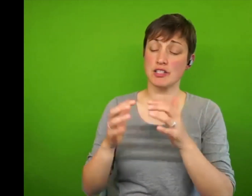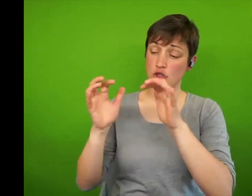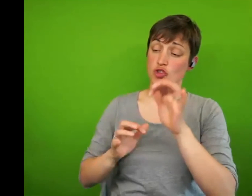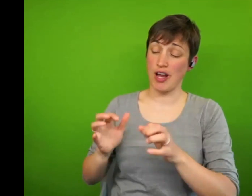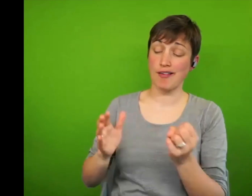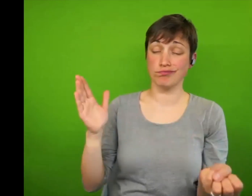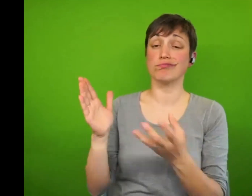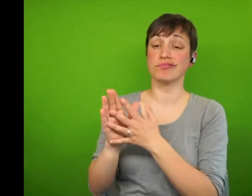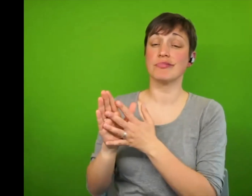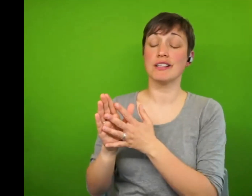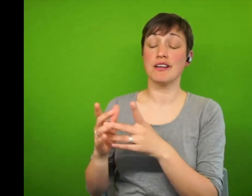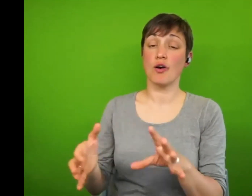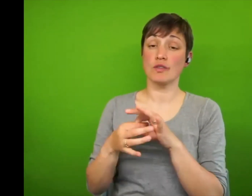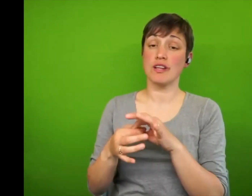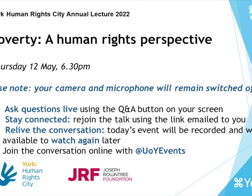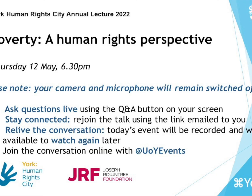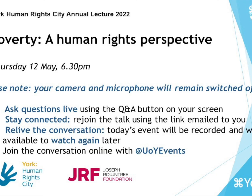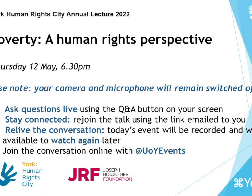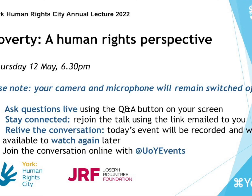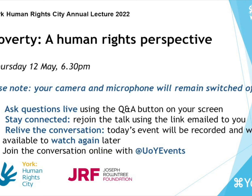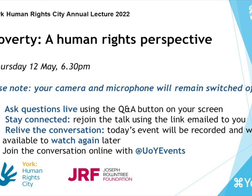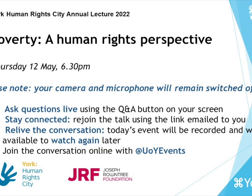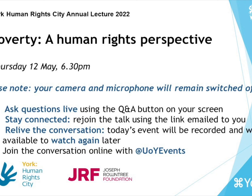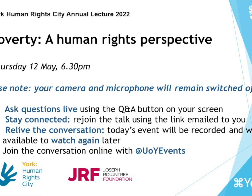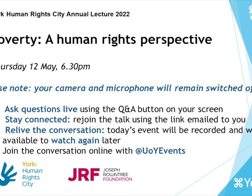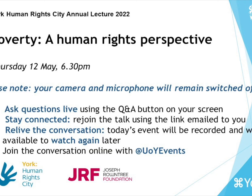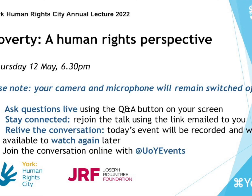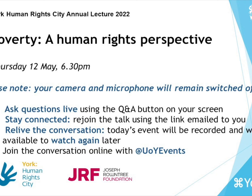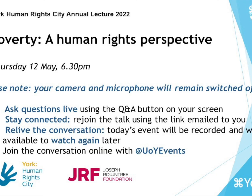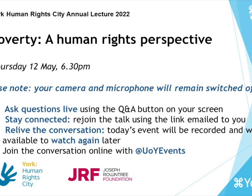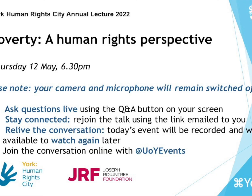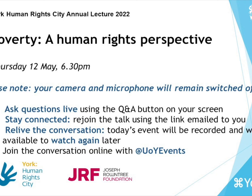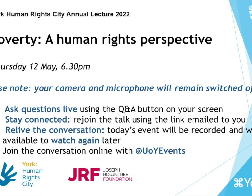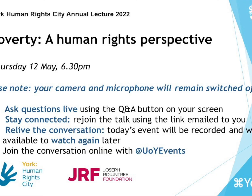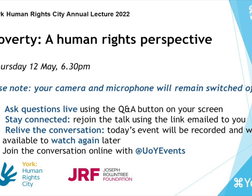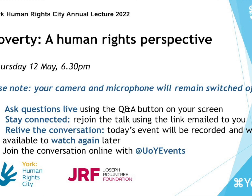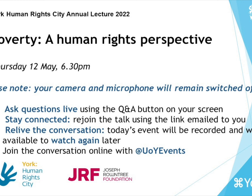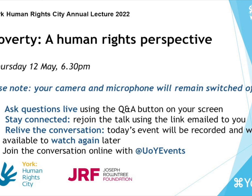touch to find out more. Thank you. Thank you.